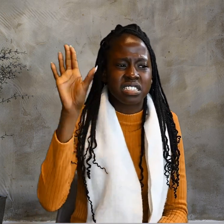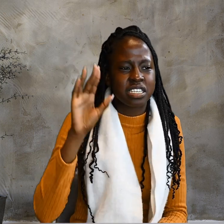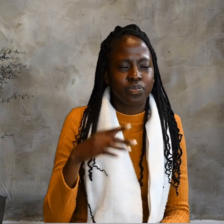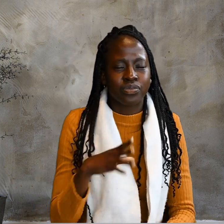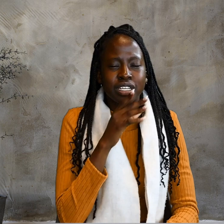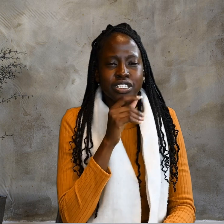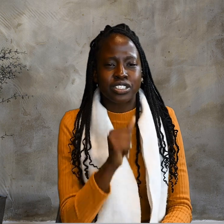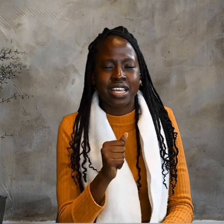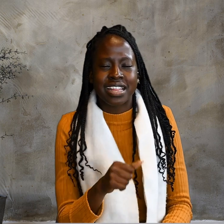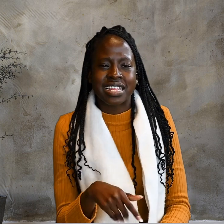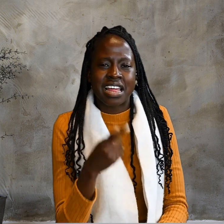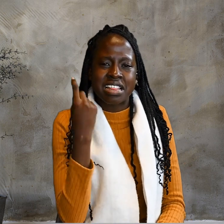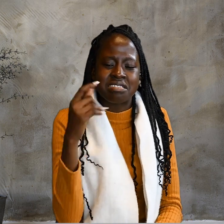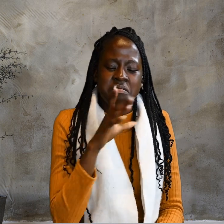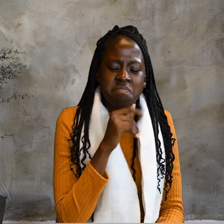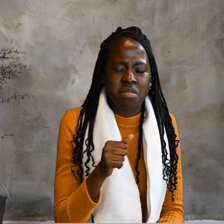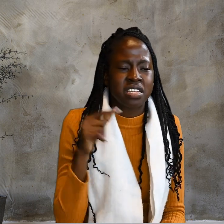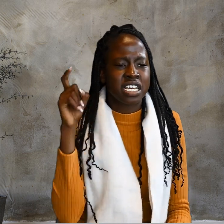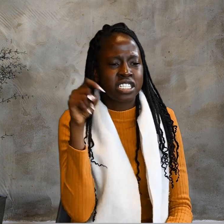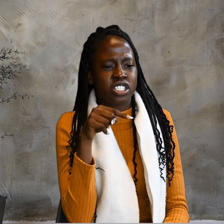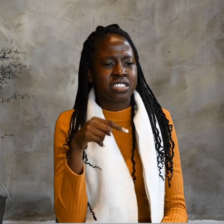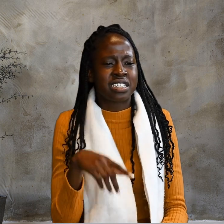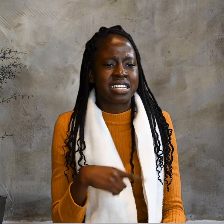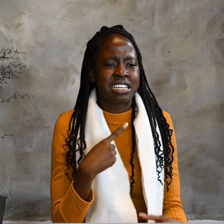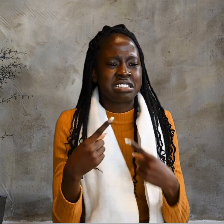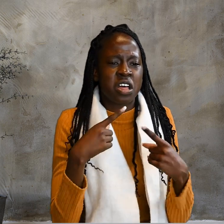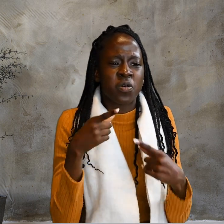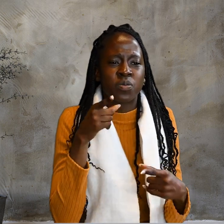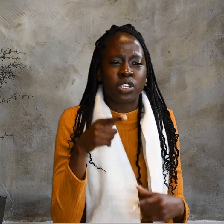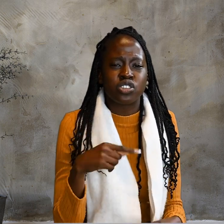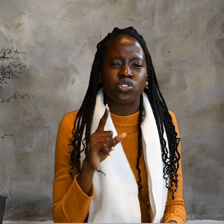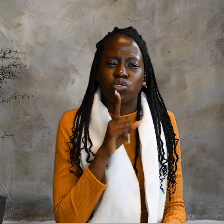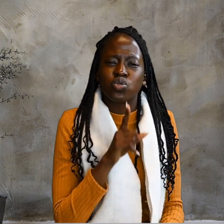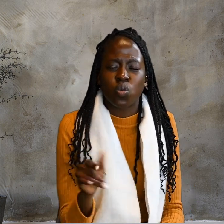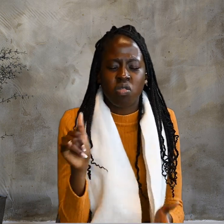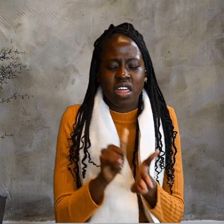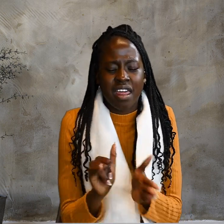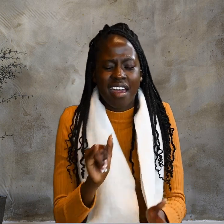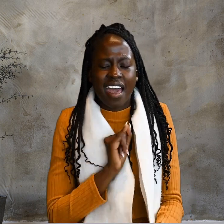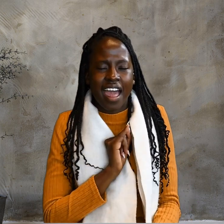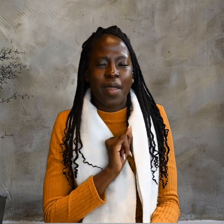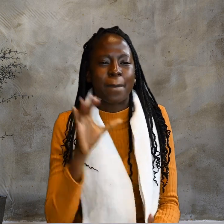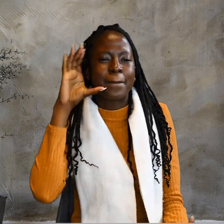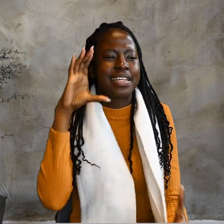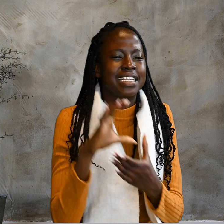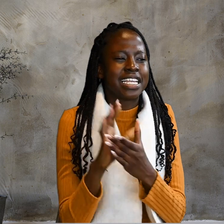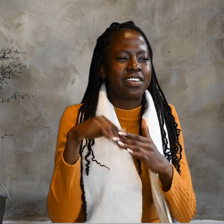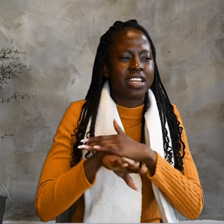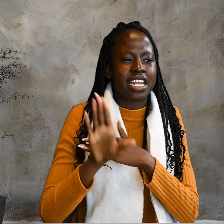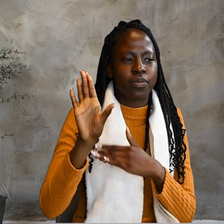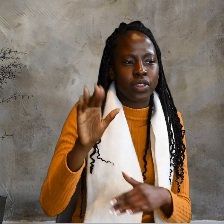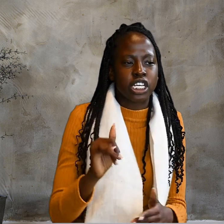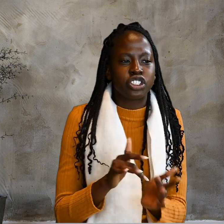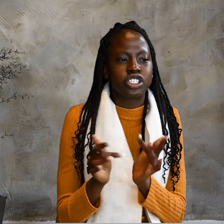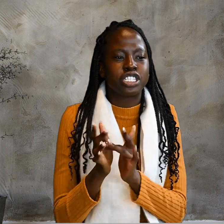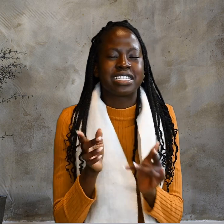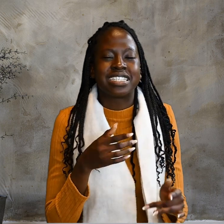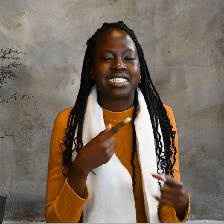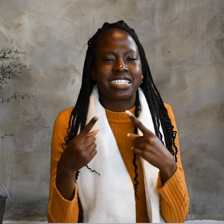so that I may believe in him. Jesus said, You have now seen him. In fact, he